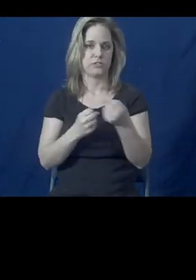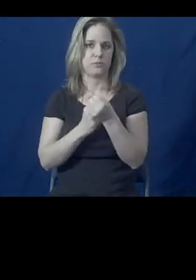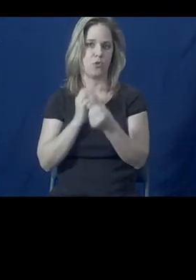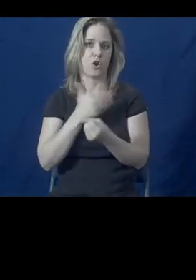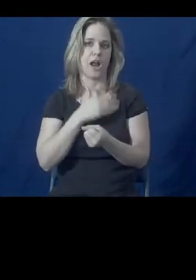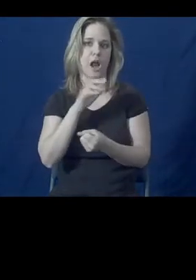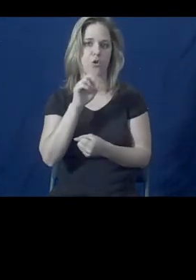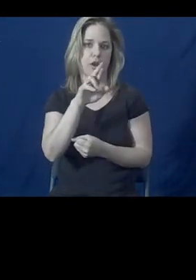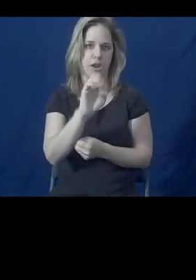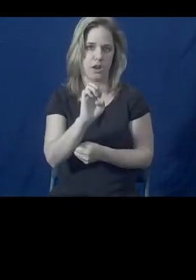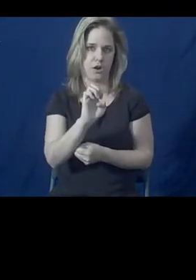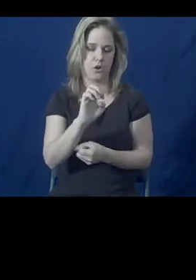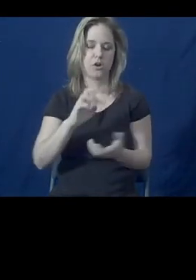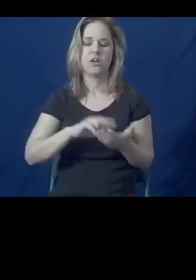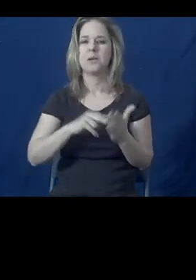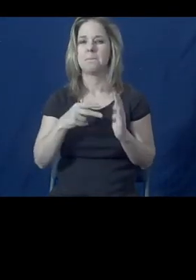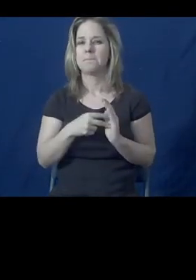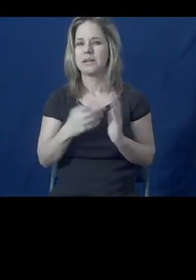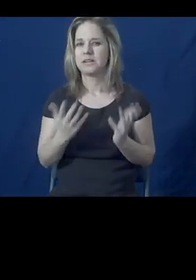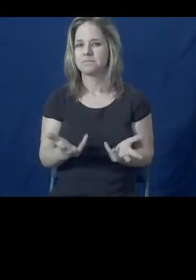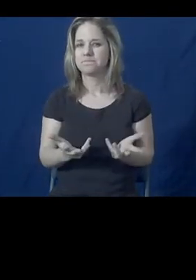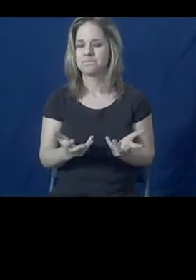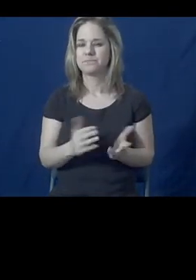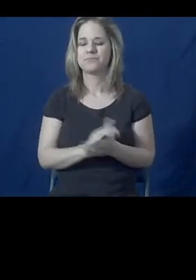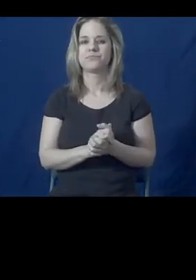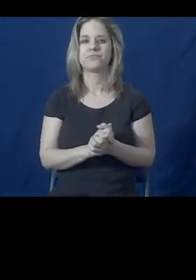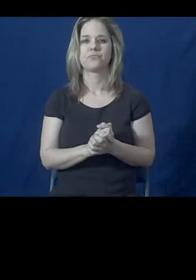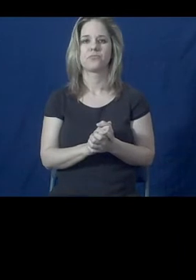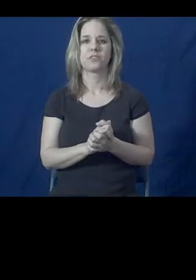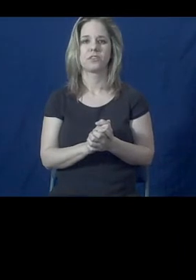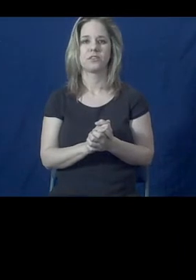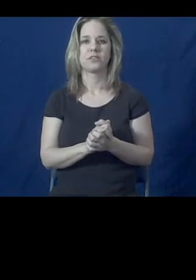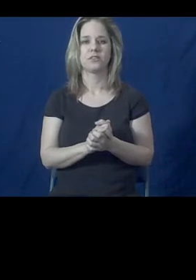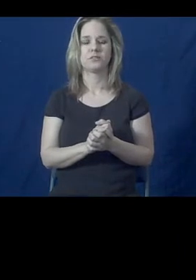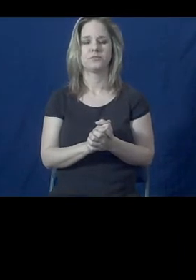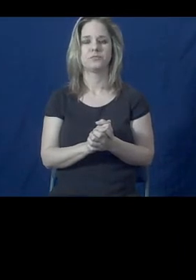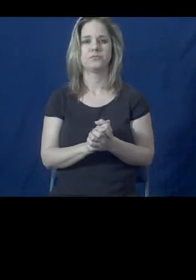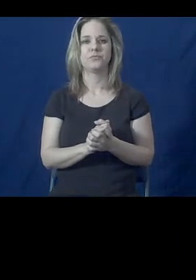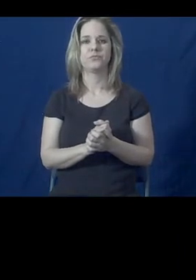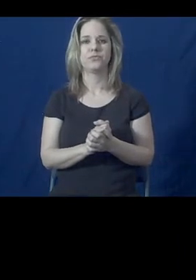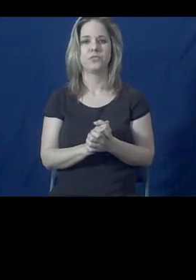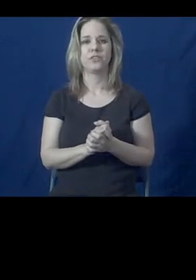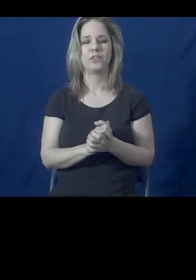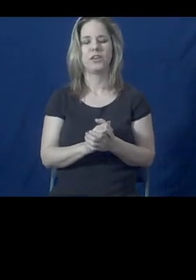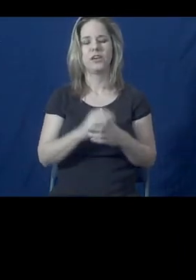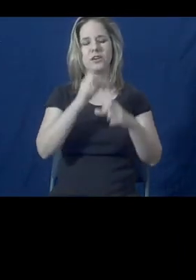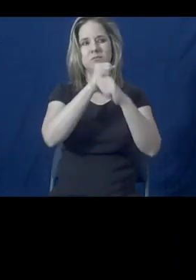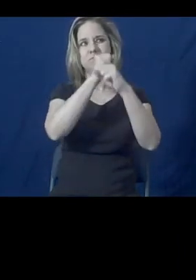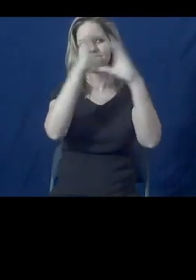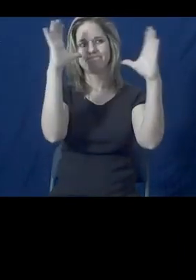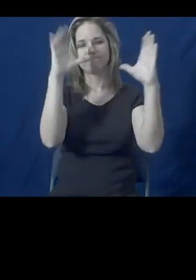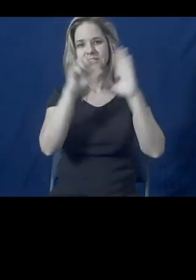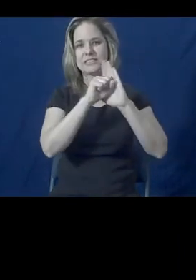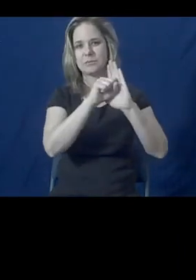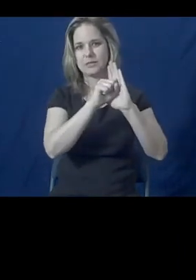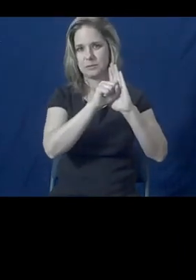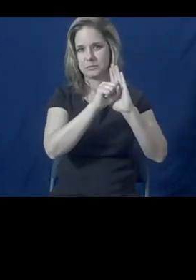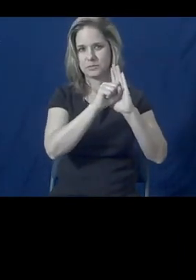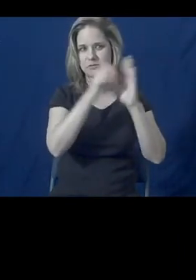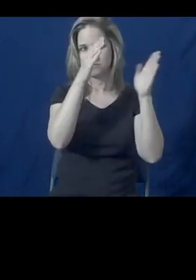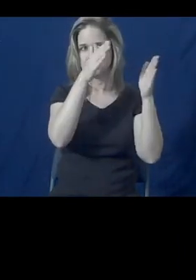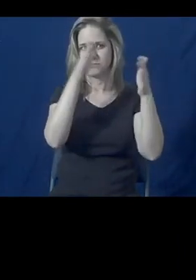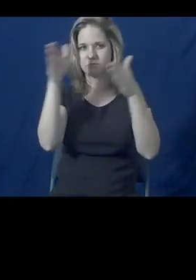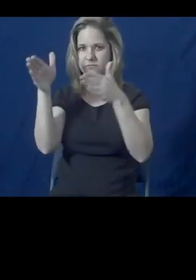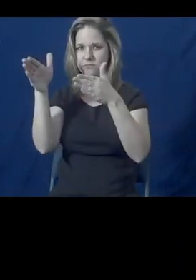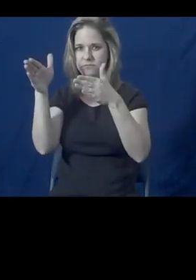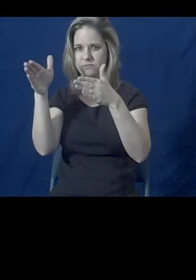is basically kind of shifting our conception of symptoms and recognizing the role